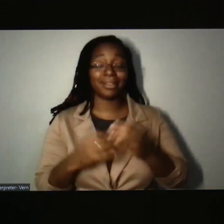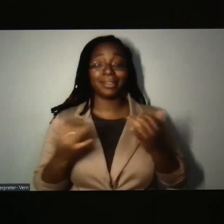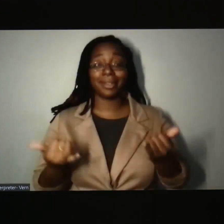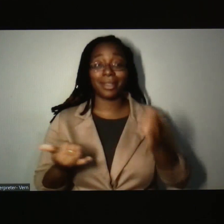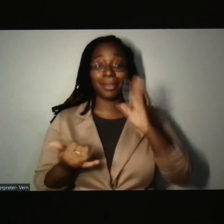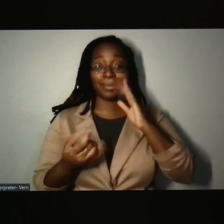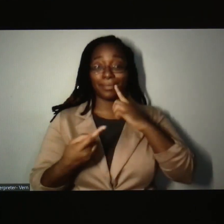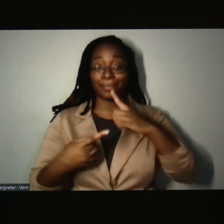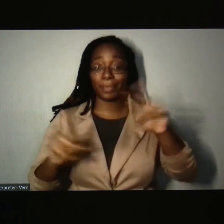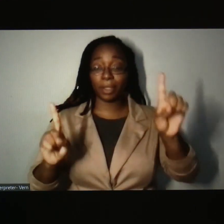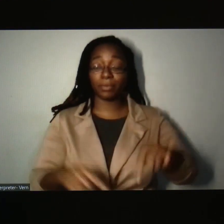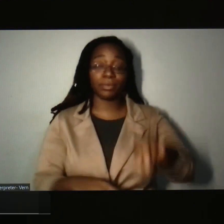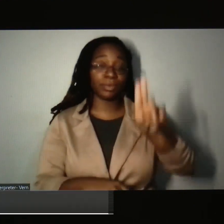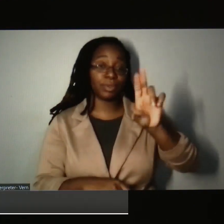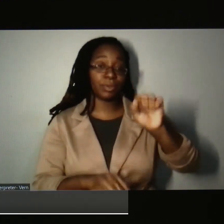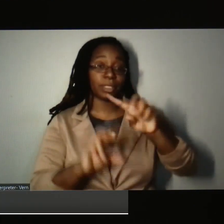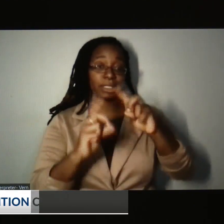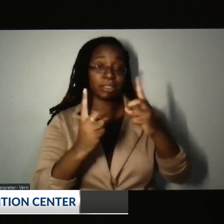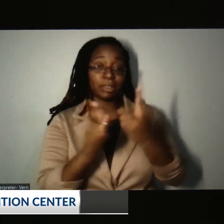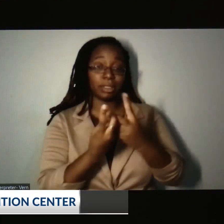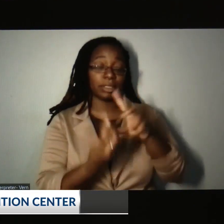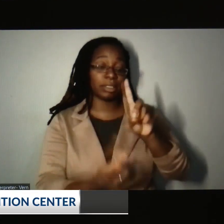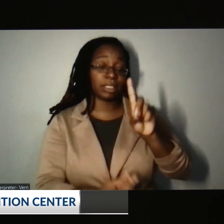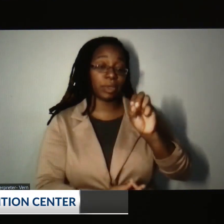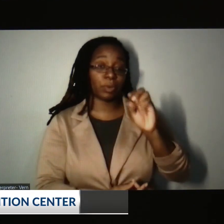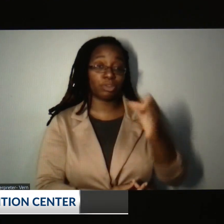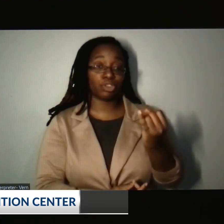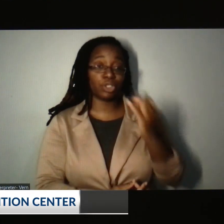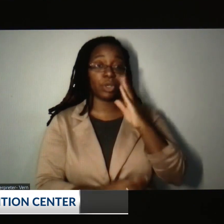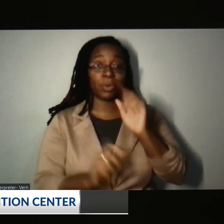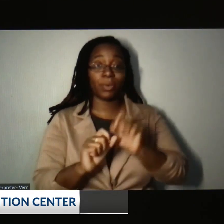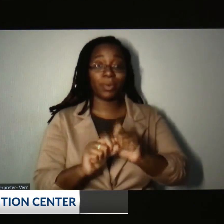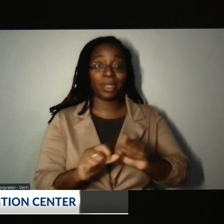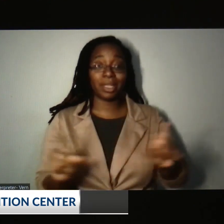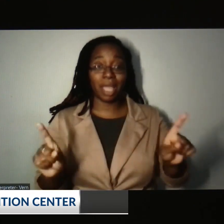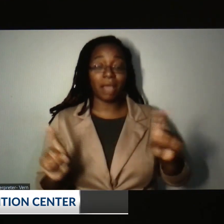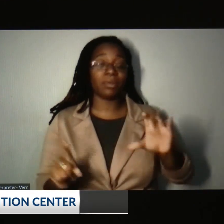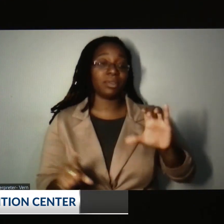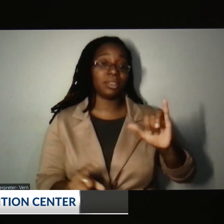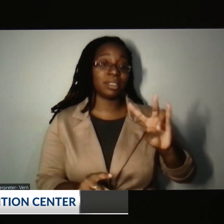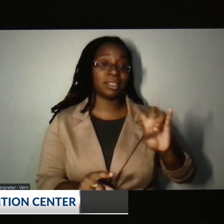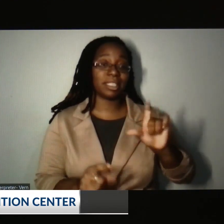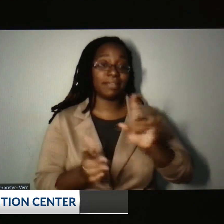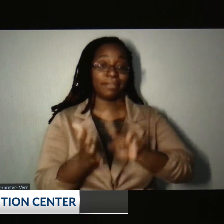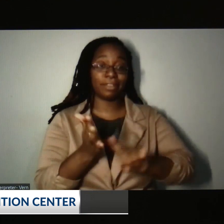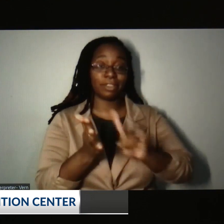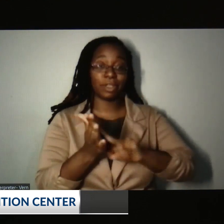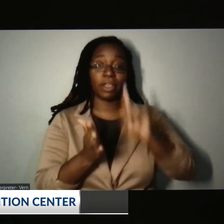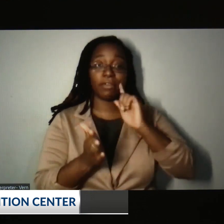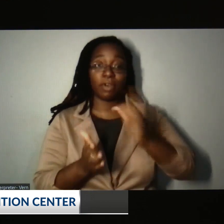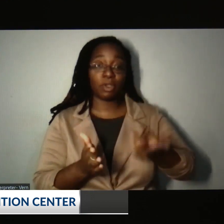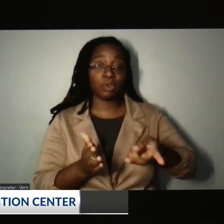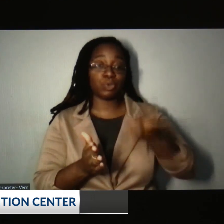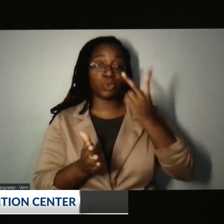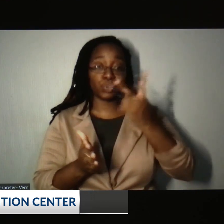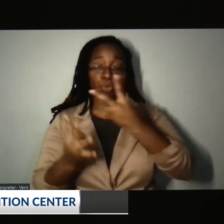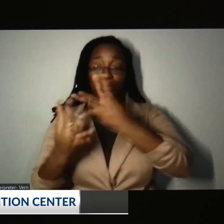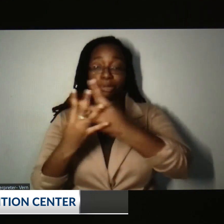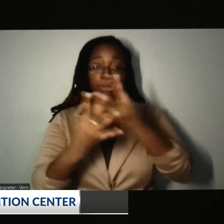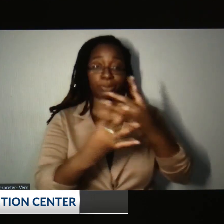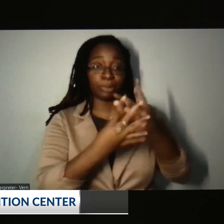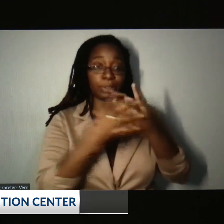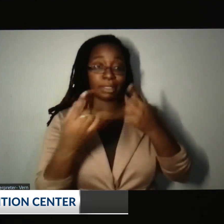The U.S. of Justice is launching civil investigations into two detention centers in South